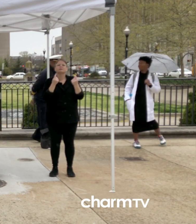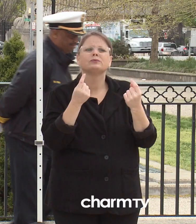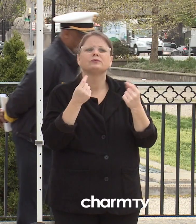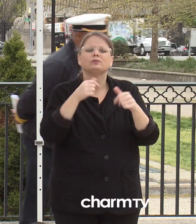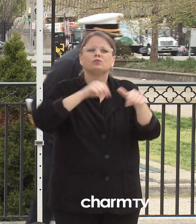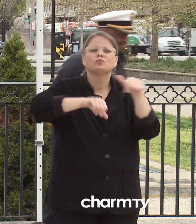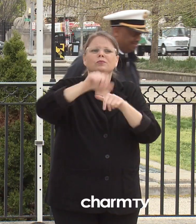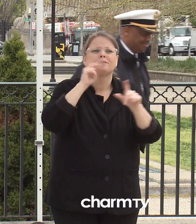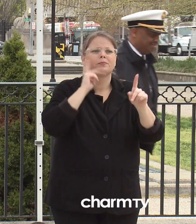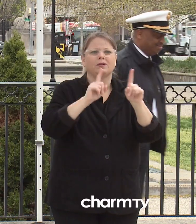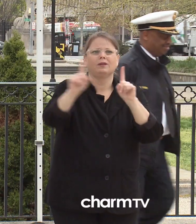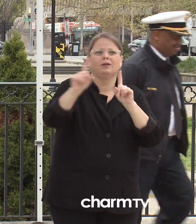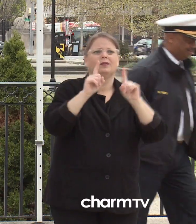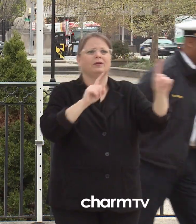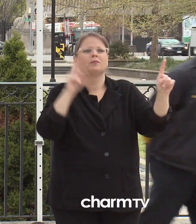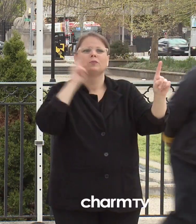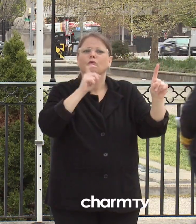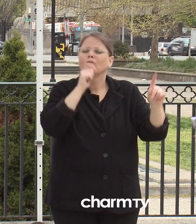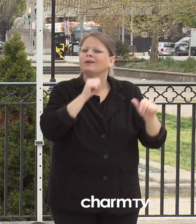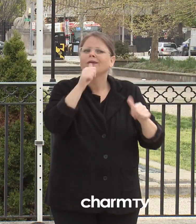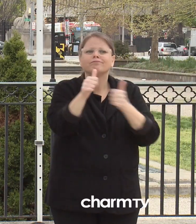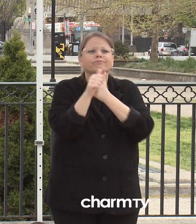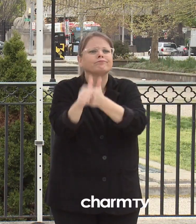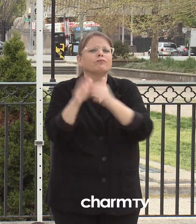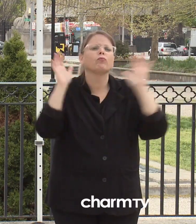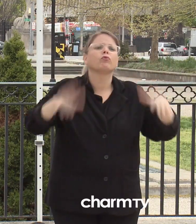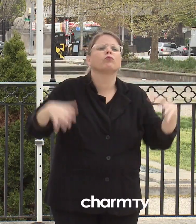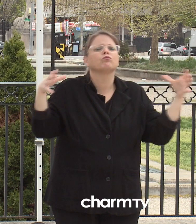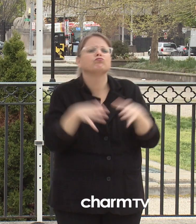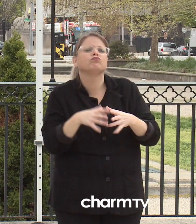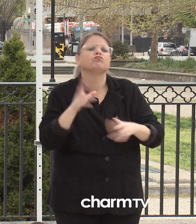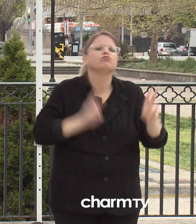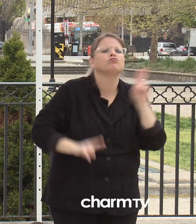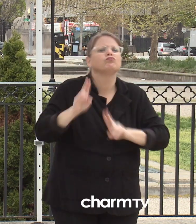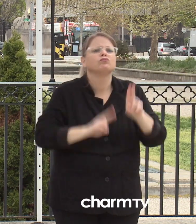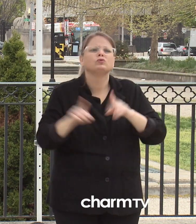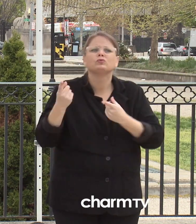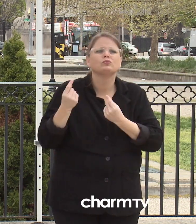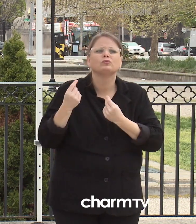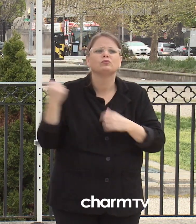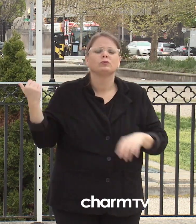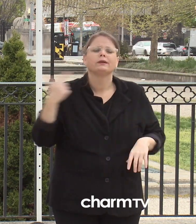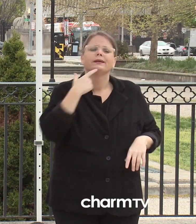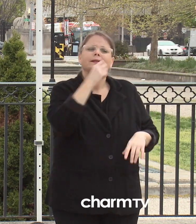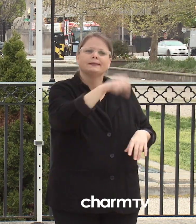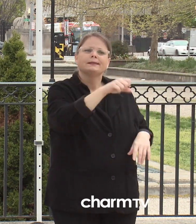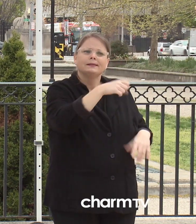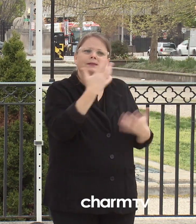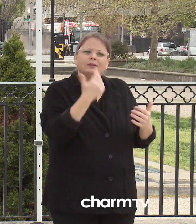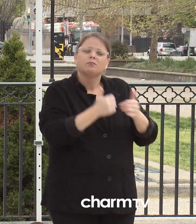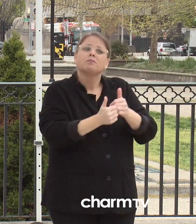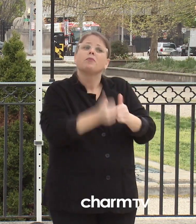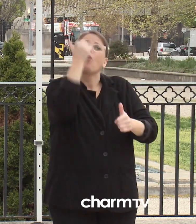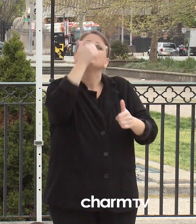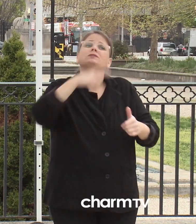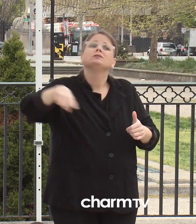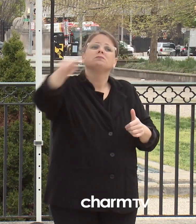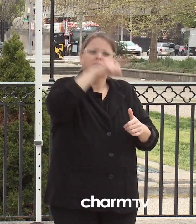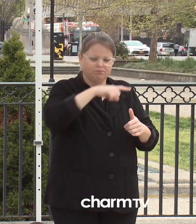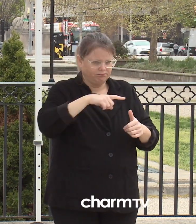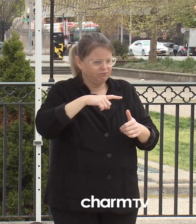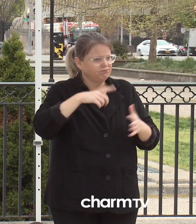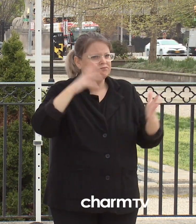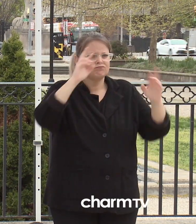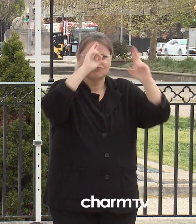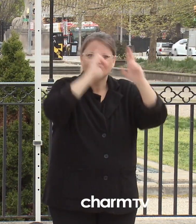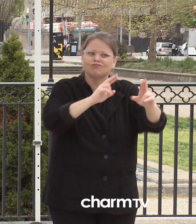I can say, truthfully, the majority of the citizens of Baltimore are, you know, obeying that order. It's mainly